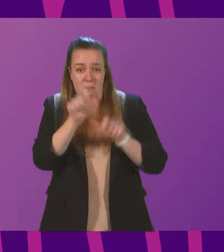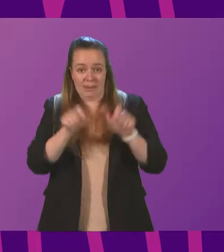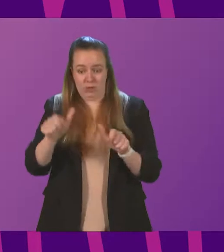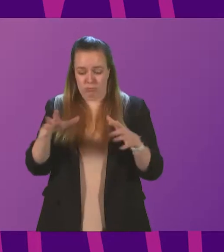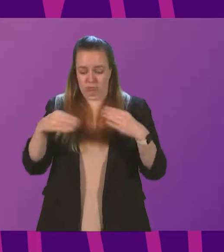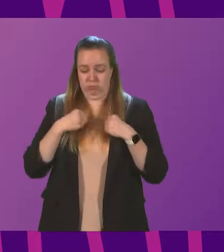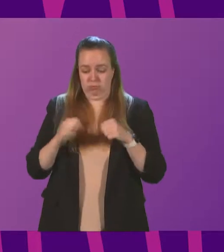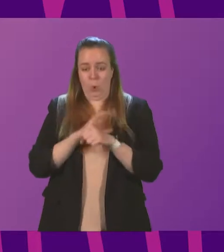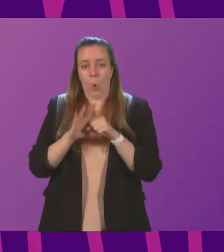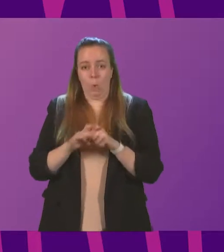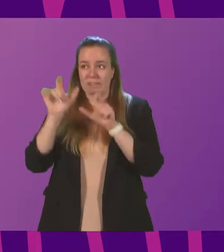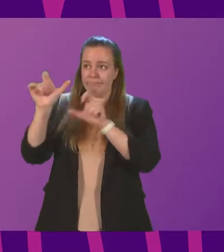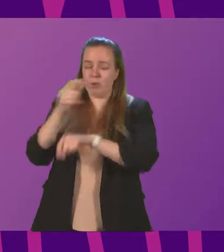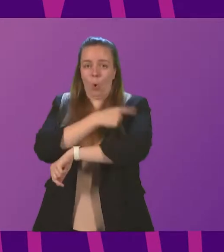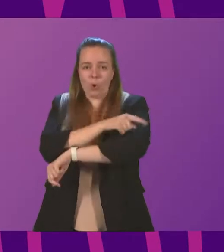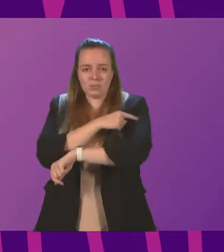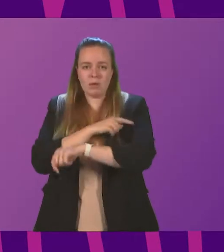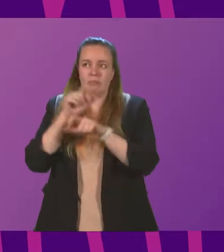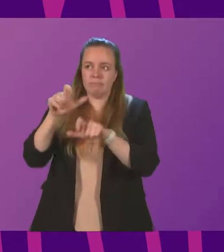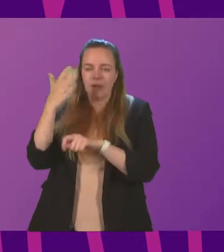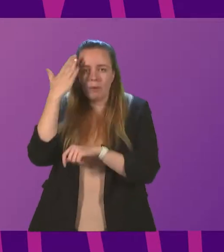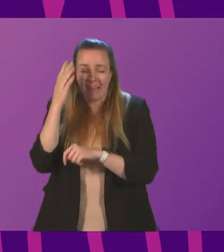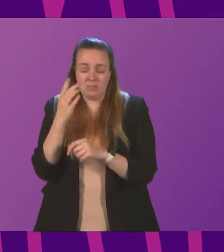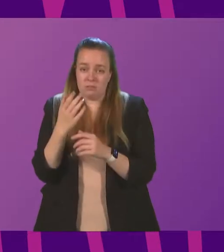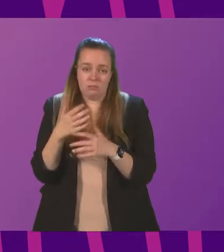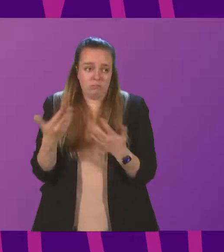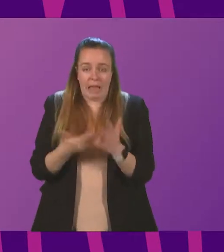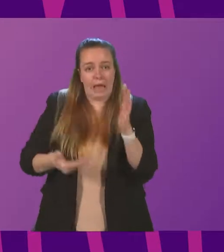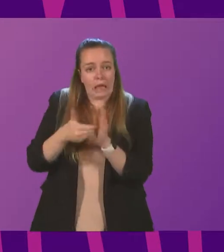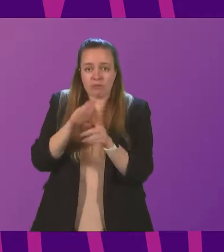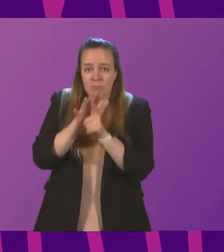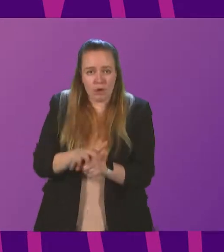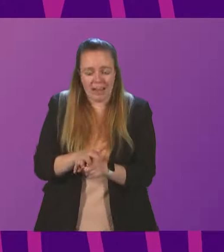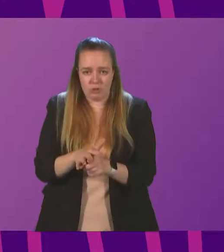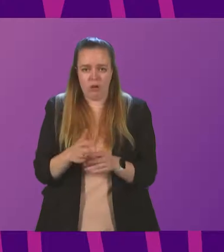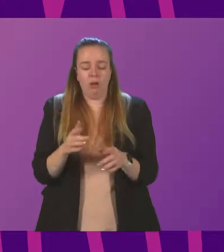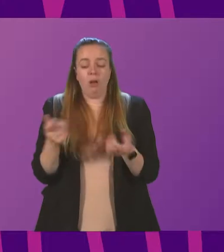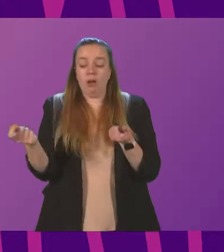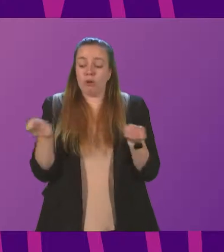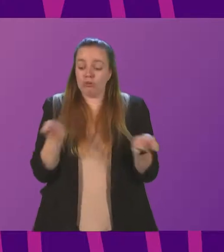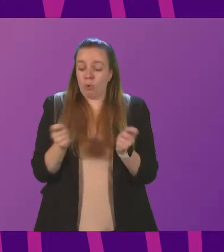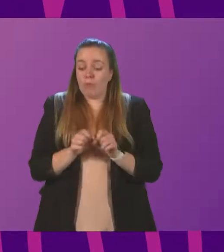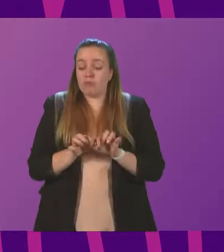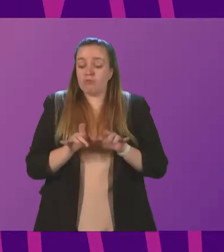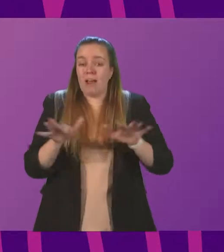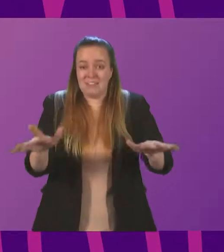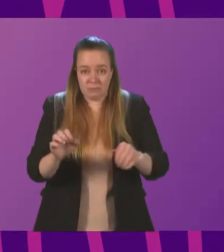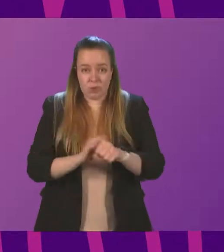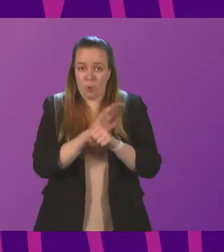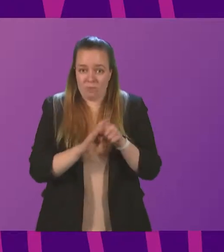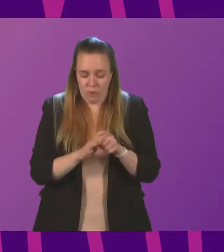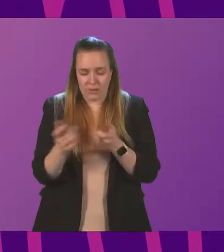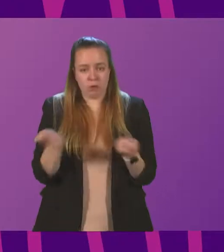in our hospitals that are taking up beds adds to that pressure. Now, controlling transmission of COVID, controlling infection,